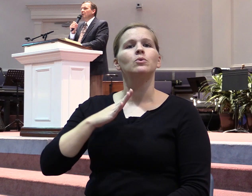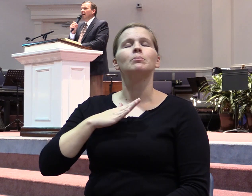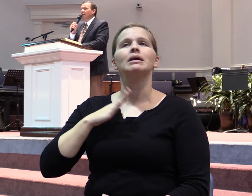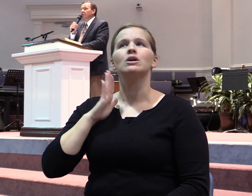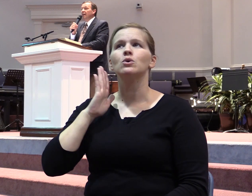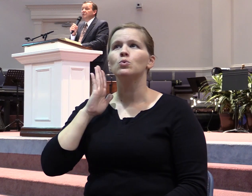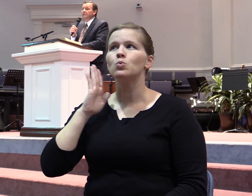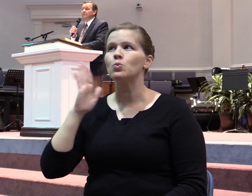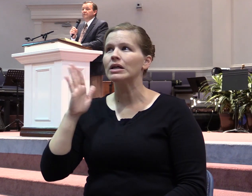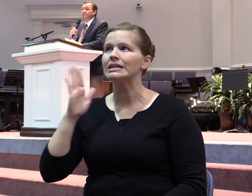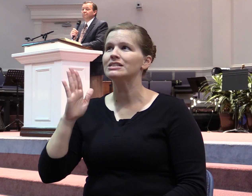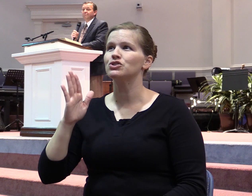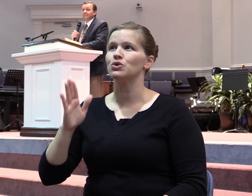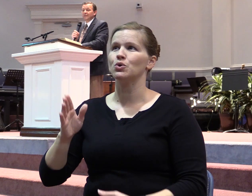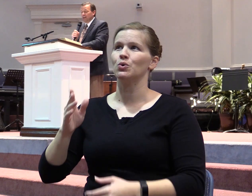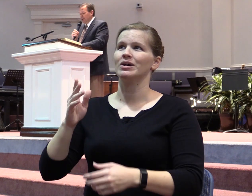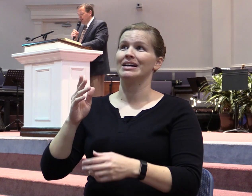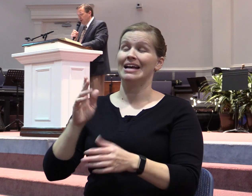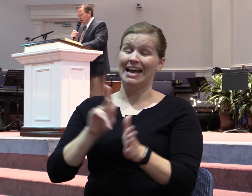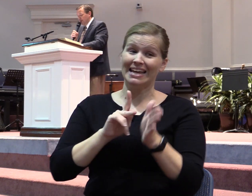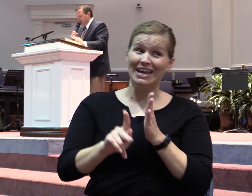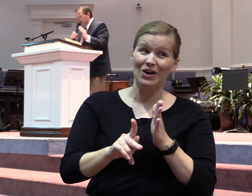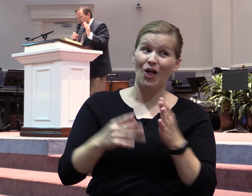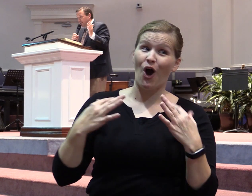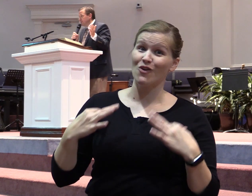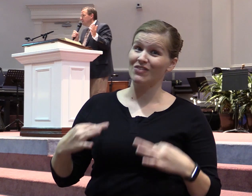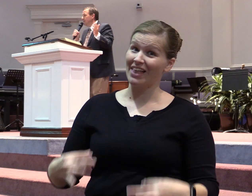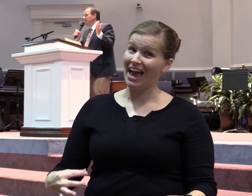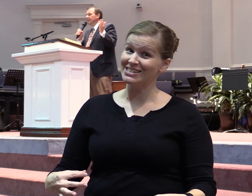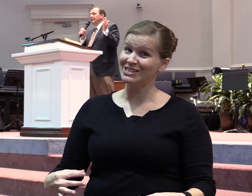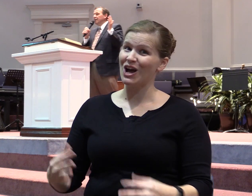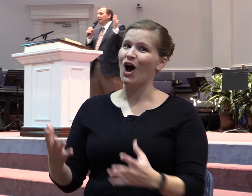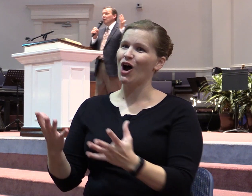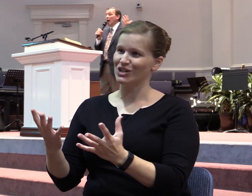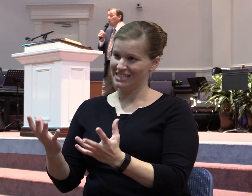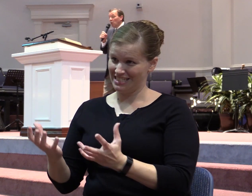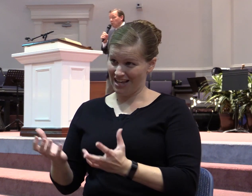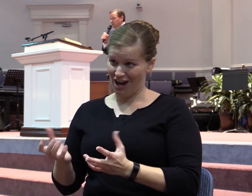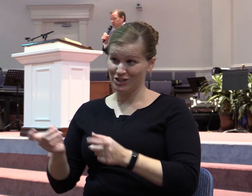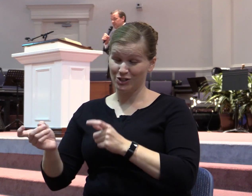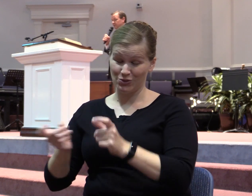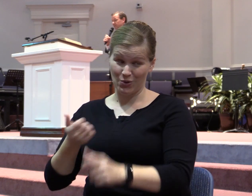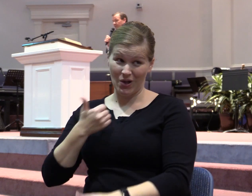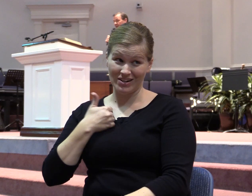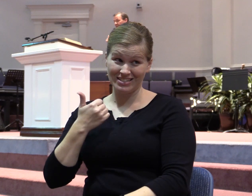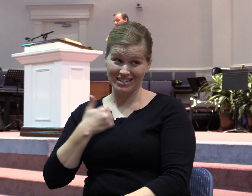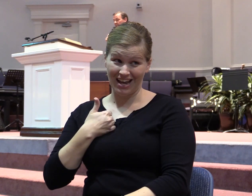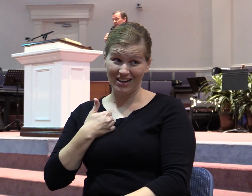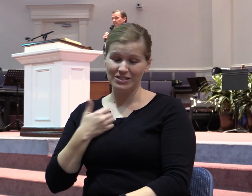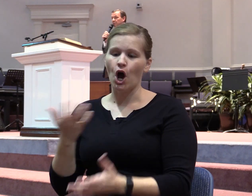our flesh. Amen. Kill our desires. Yes. Kill our wants. Yes. And be able to